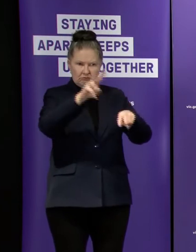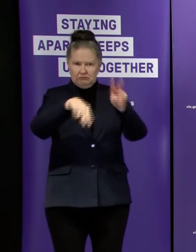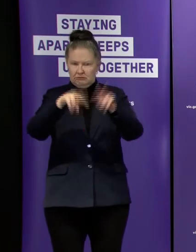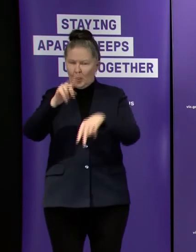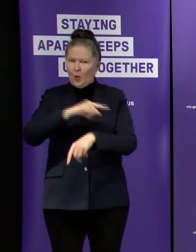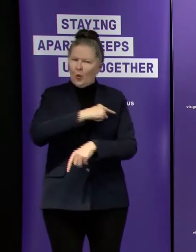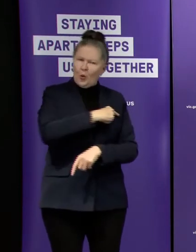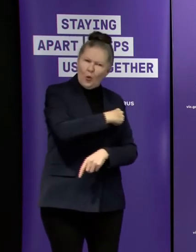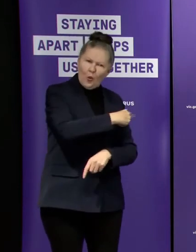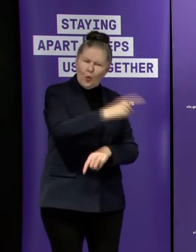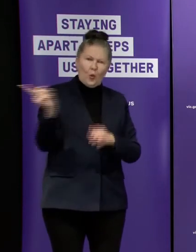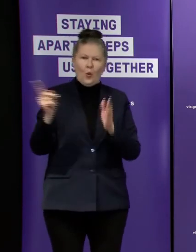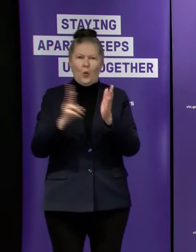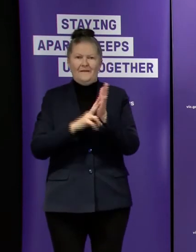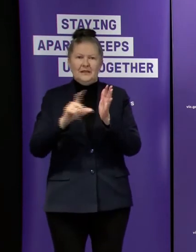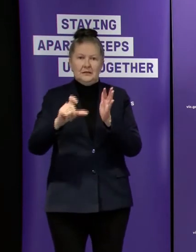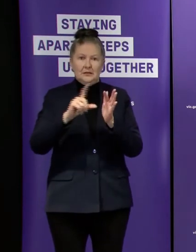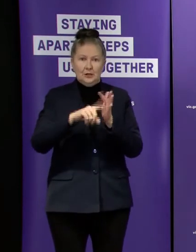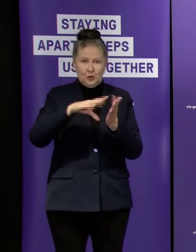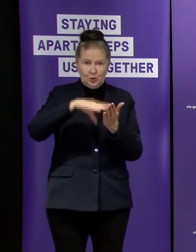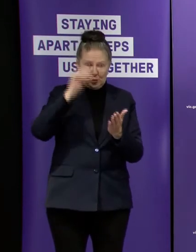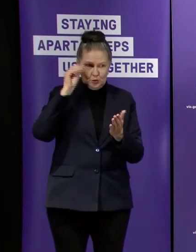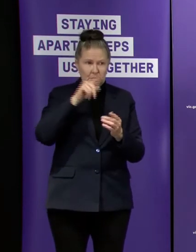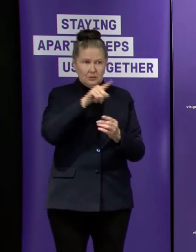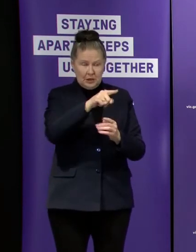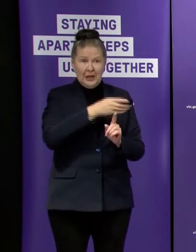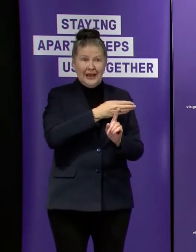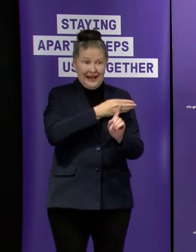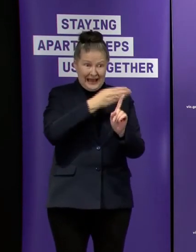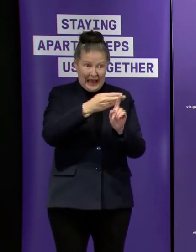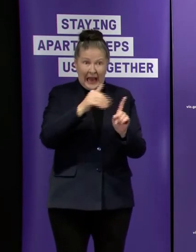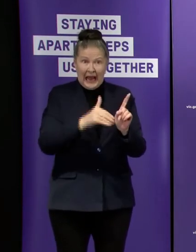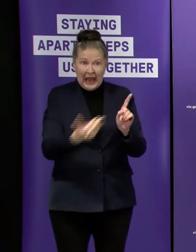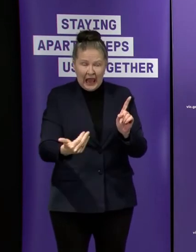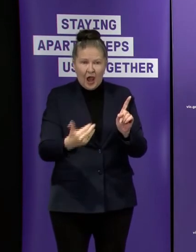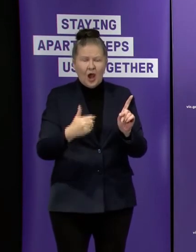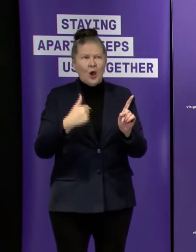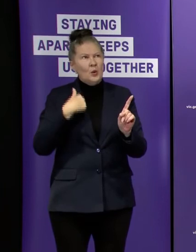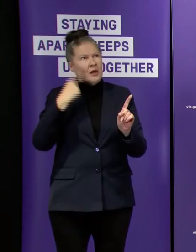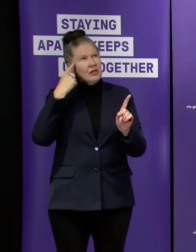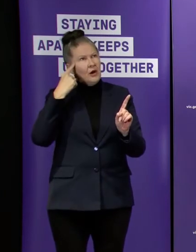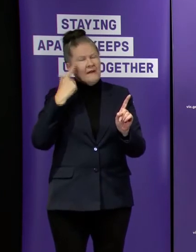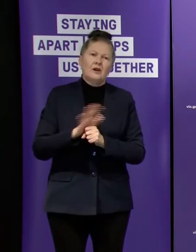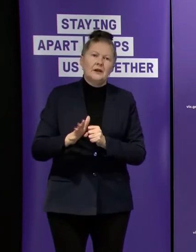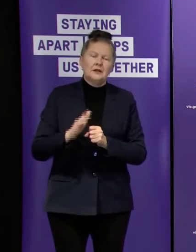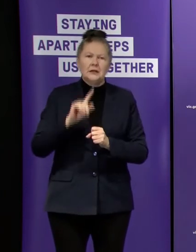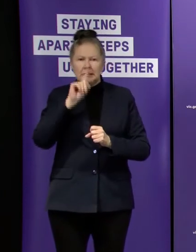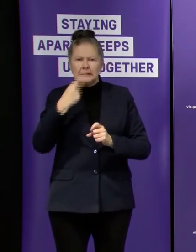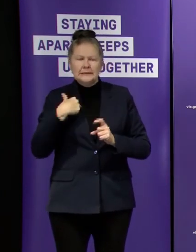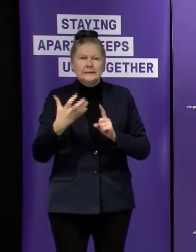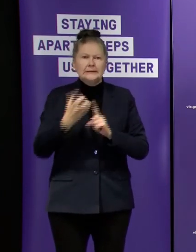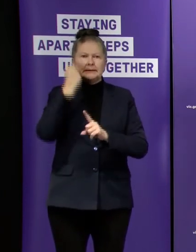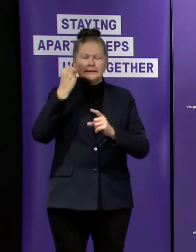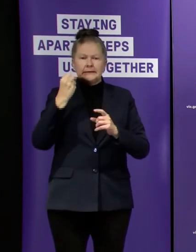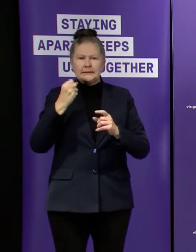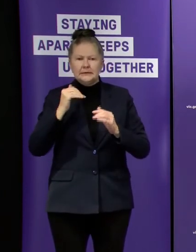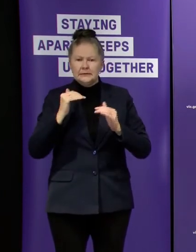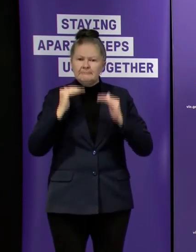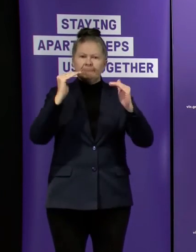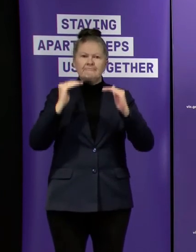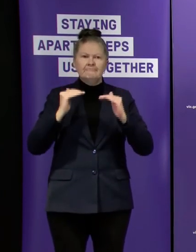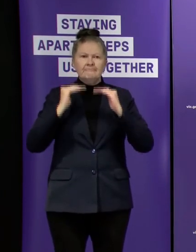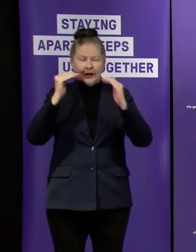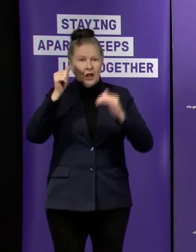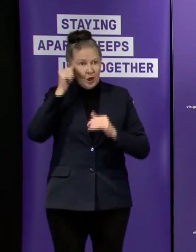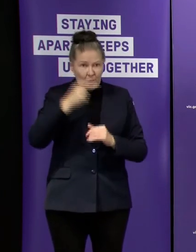where are they where could they reasonably have been expected to be so that the difference errant can be confident that the